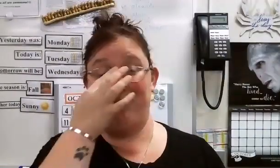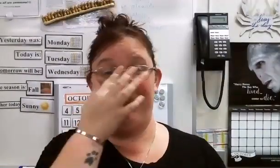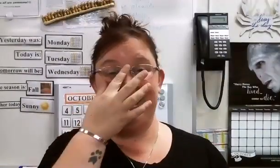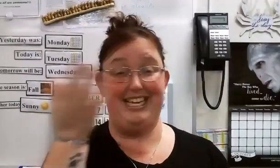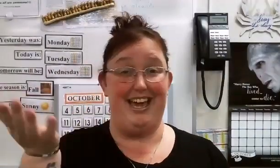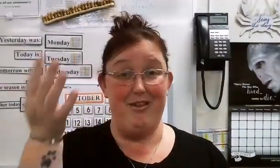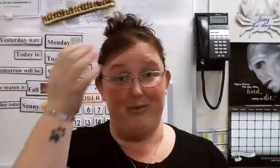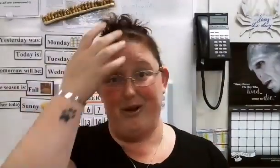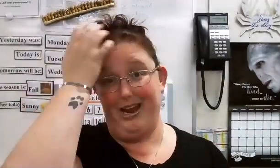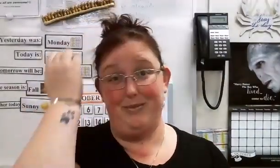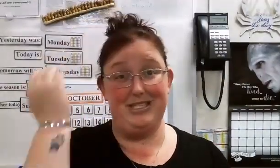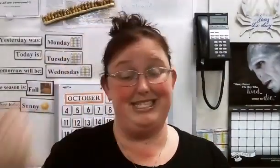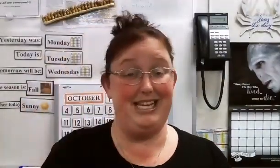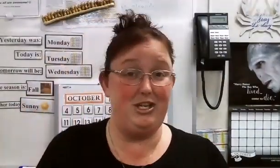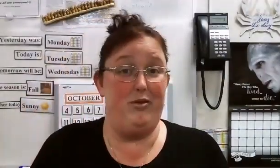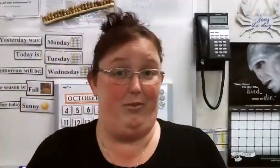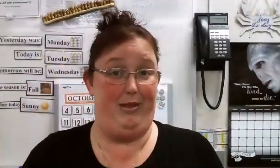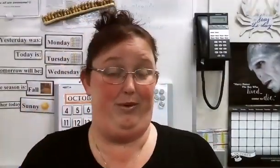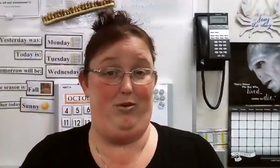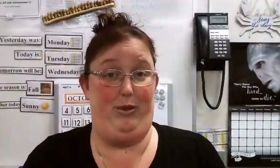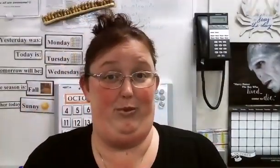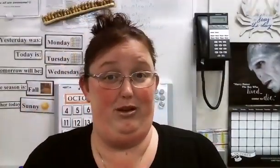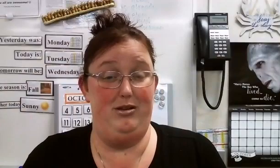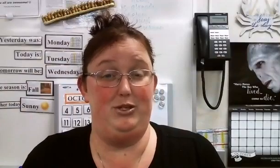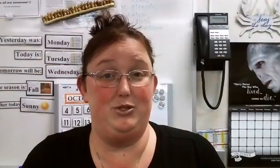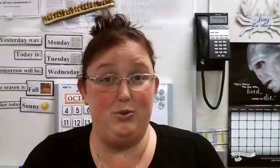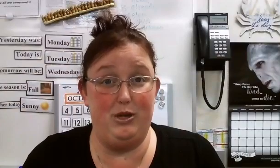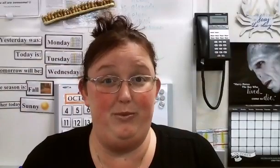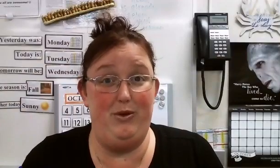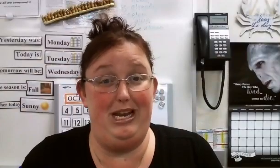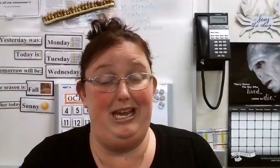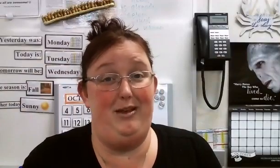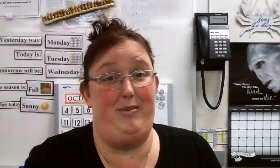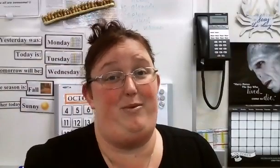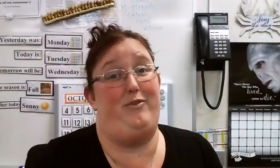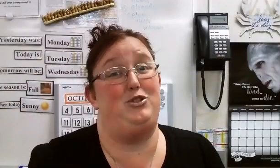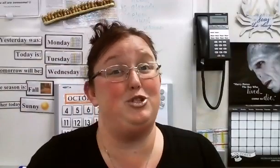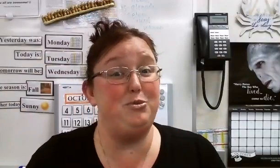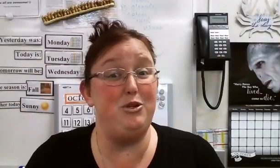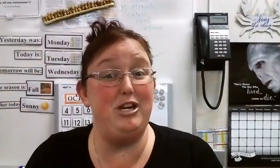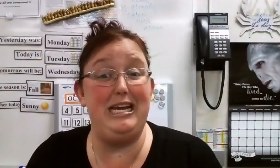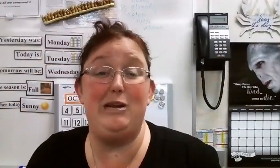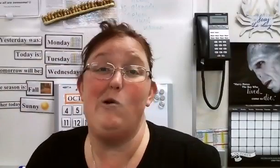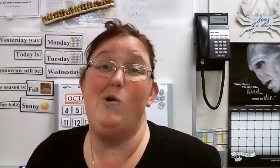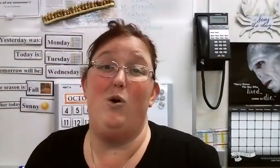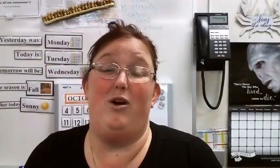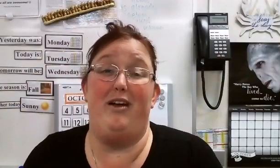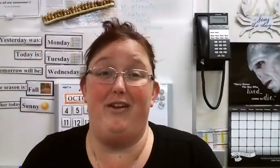be together. We're not able to see each other the way that we normally would. Your school community, maybe you have a church community, or other